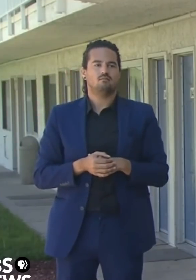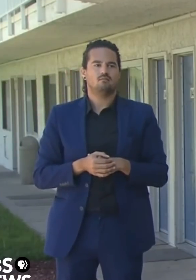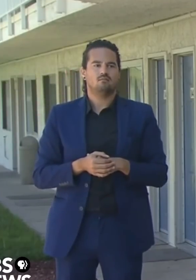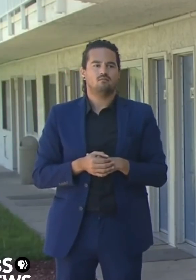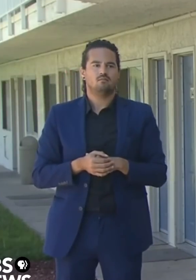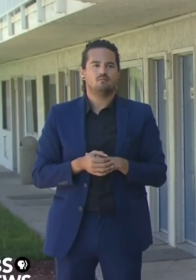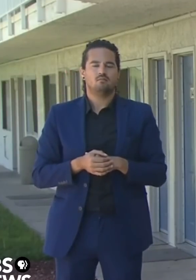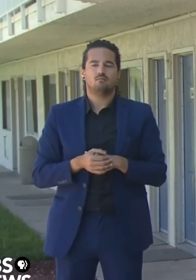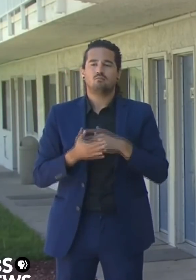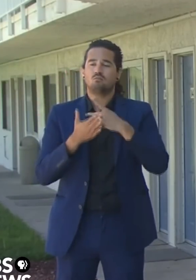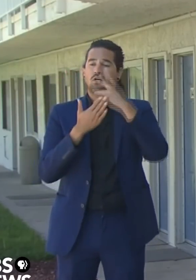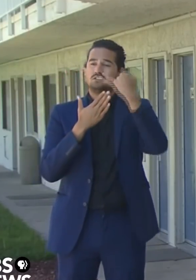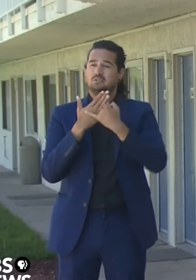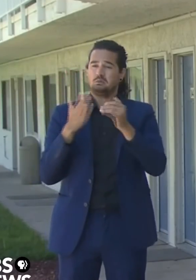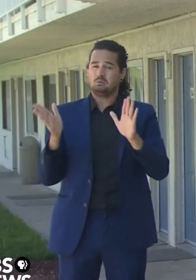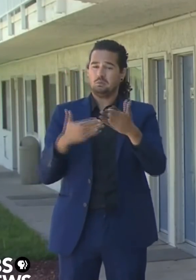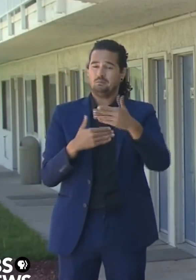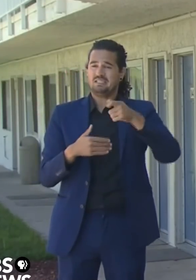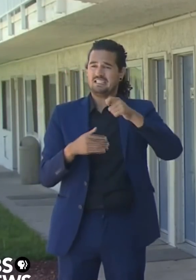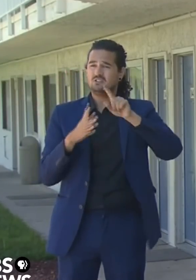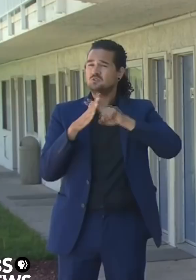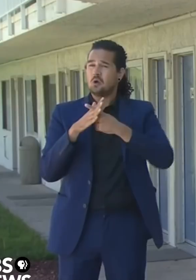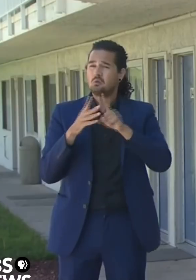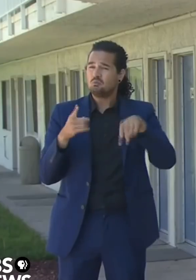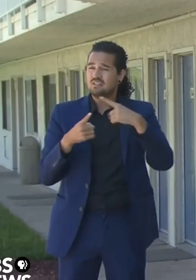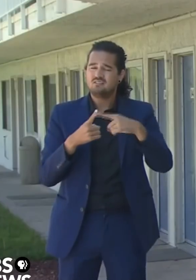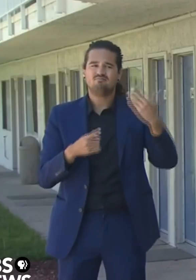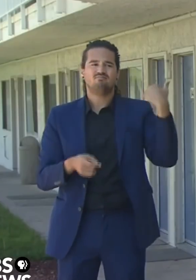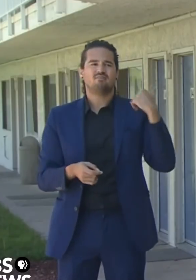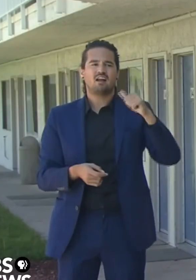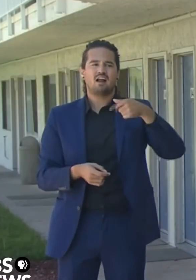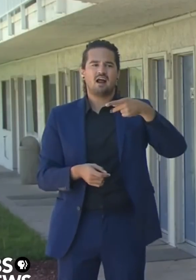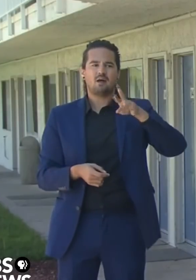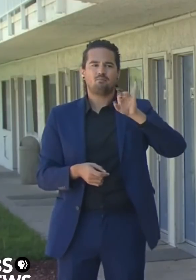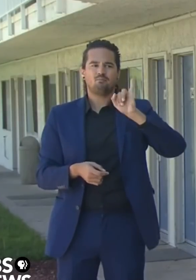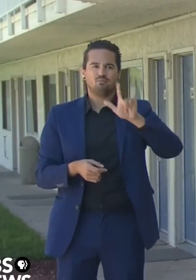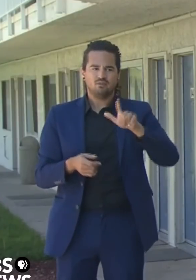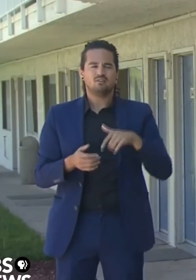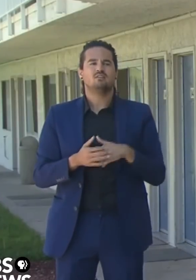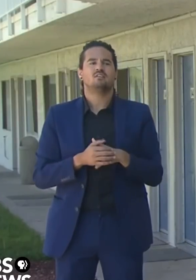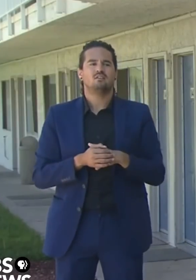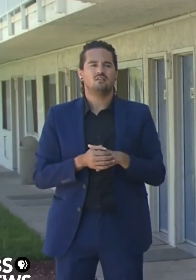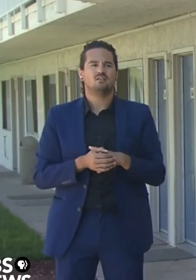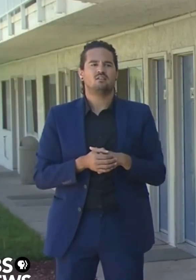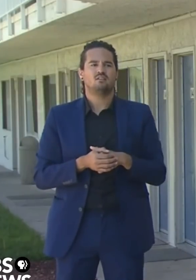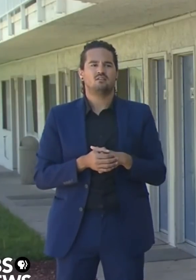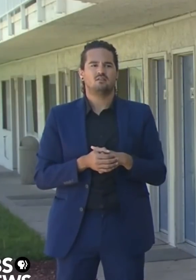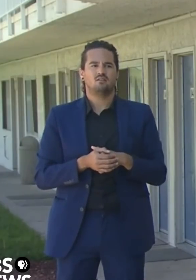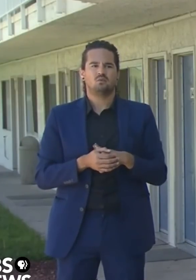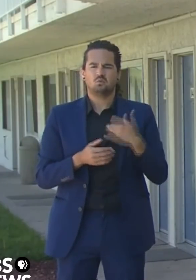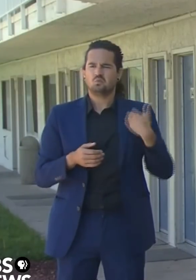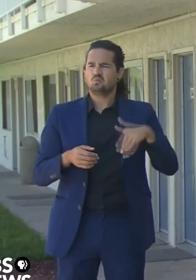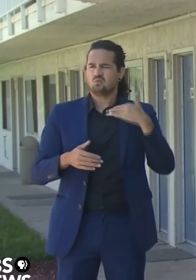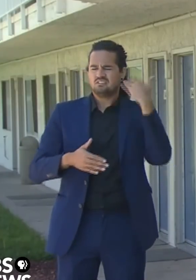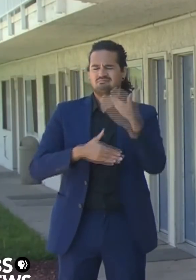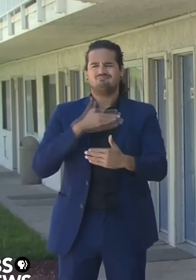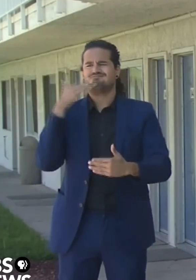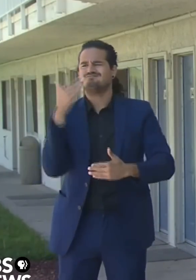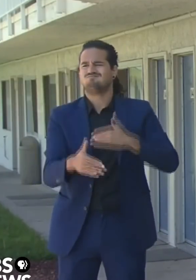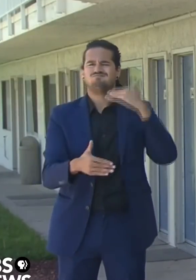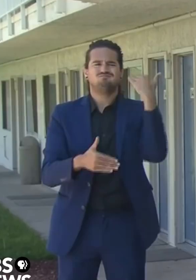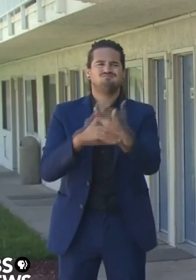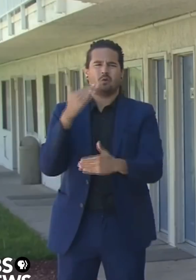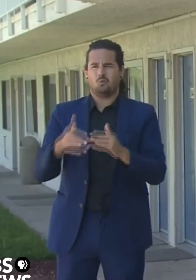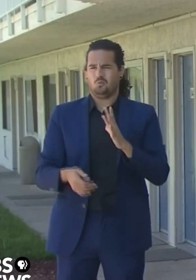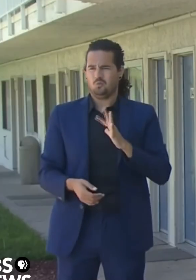reached some really, I think significant milestones. We took an idea, pen to paper and today we have